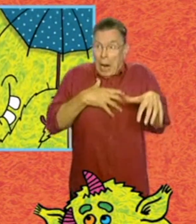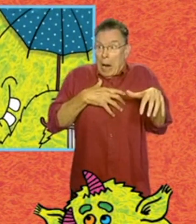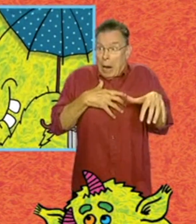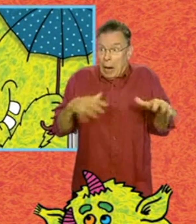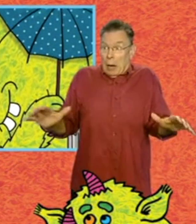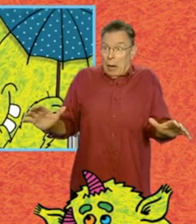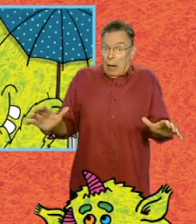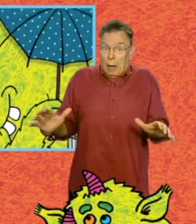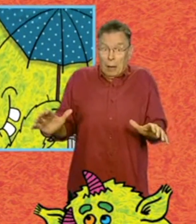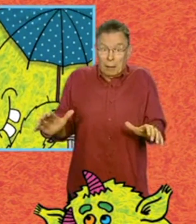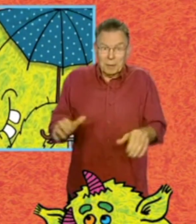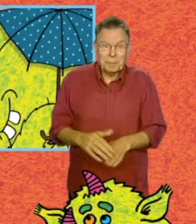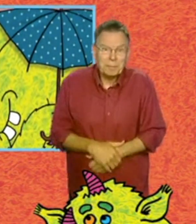and stops in her tracks.